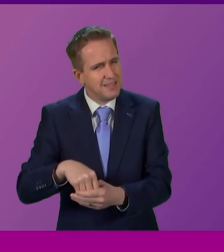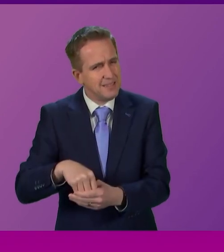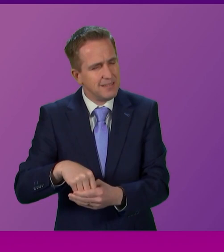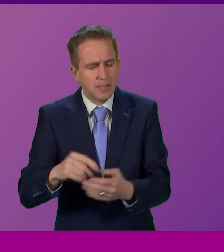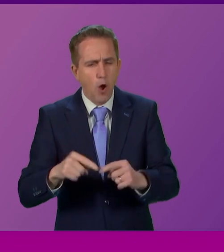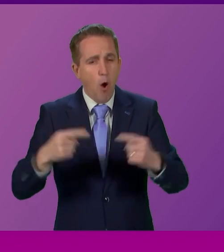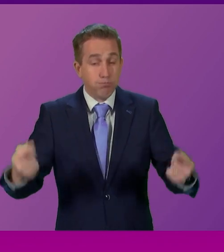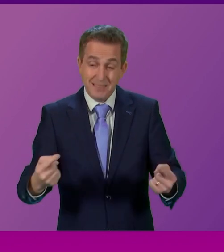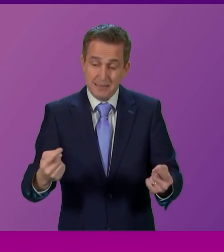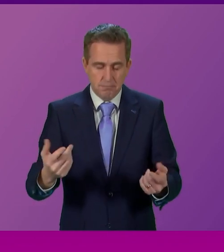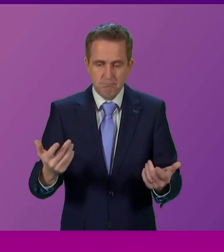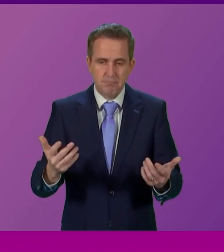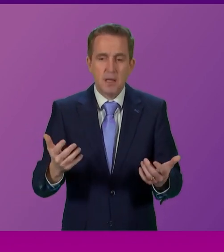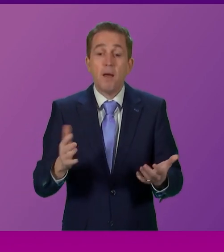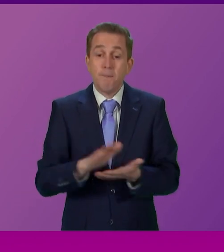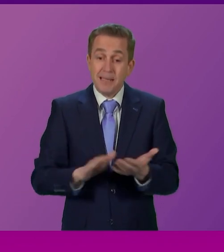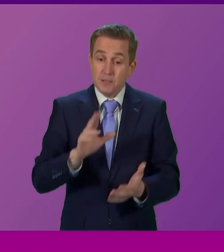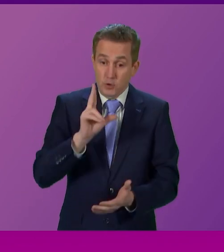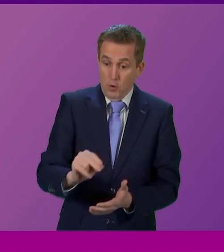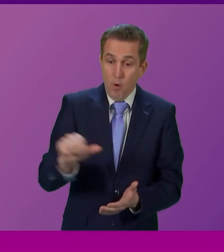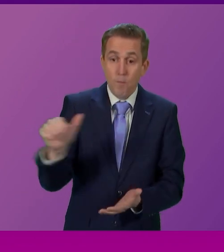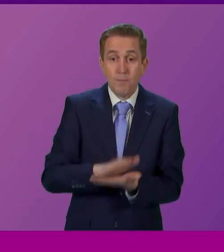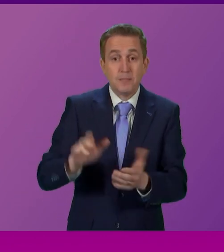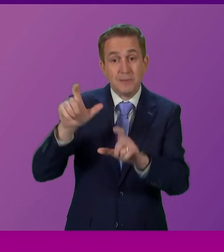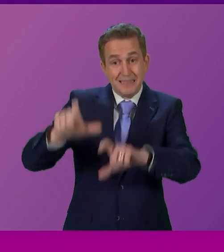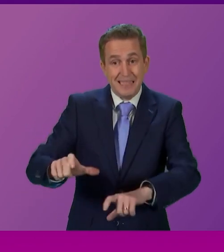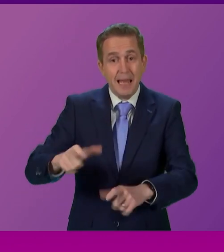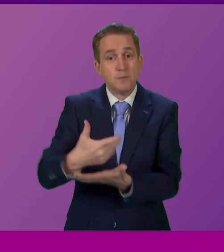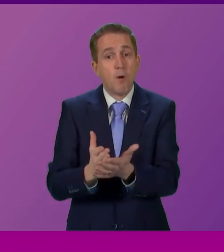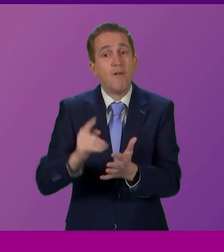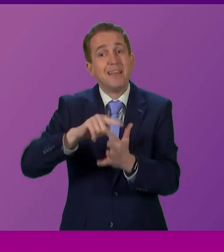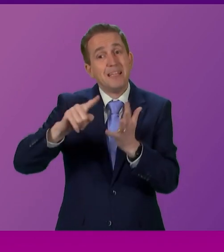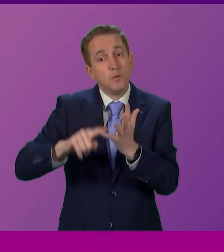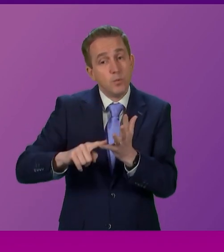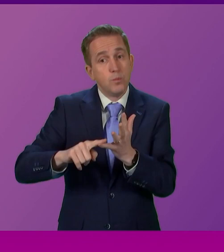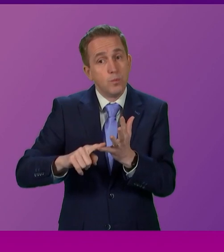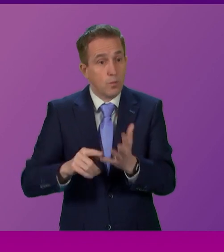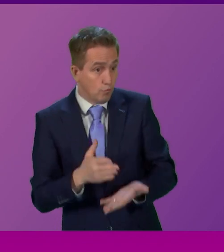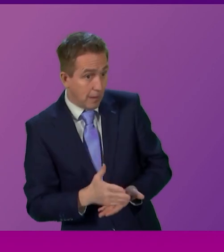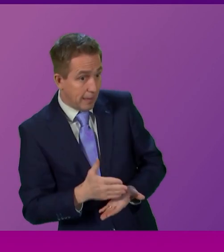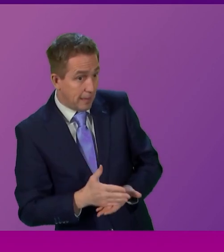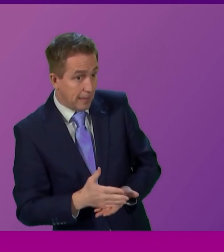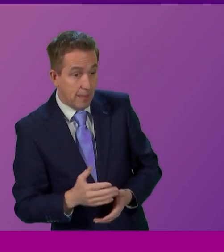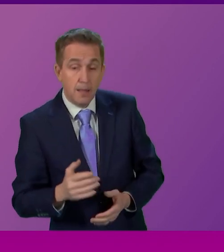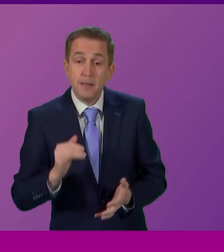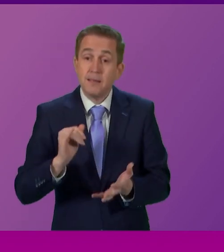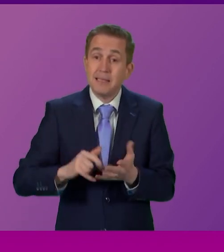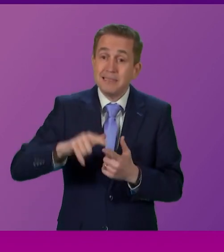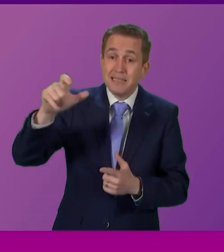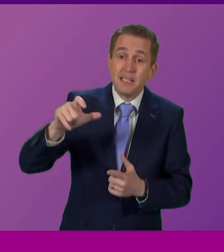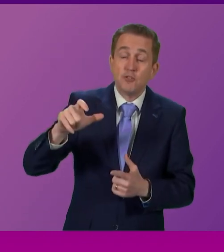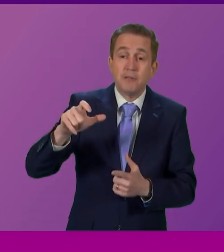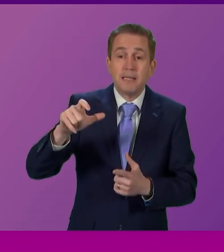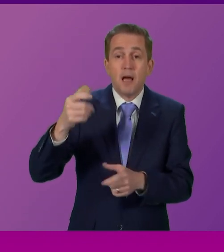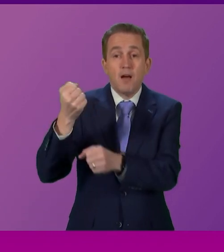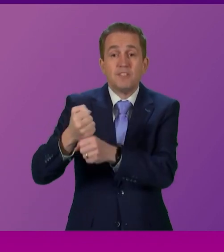opposite is true. No remains we stay in, we are members of the European Union. Oh really? The then Secretary of State for Scotland